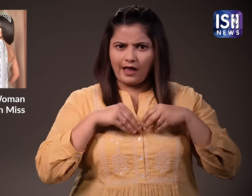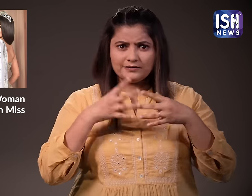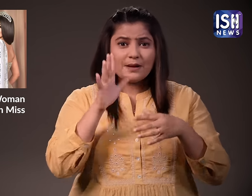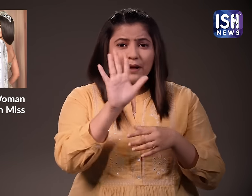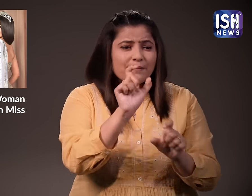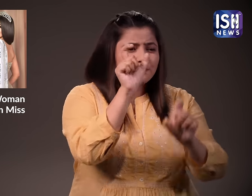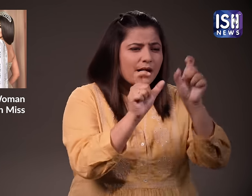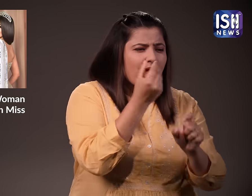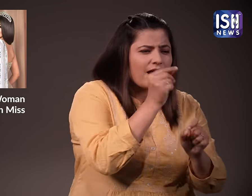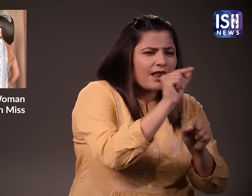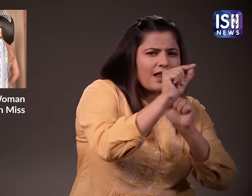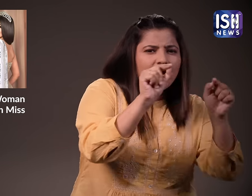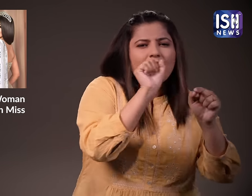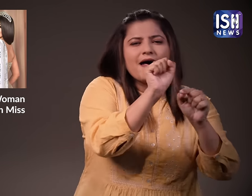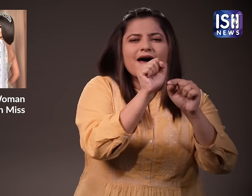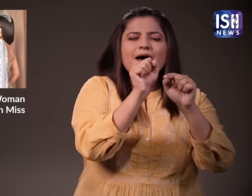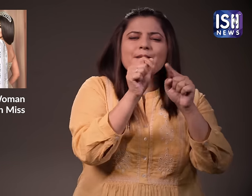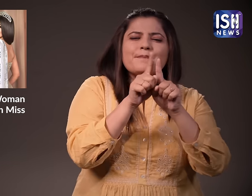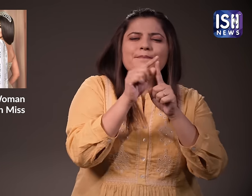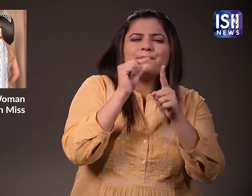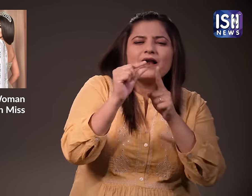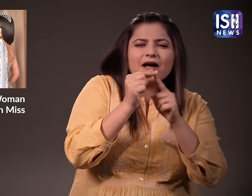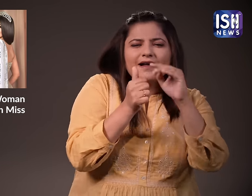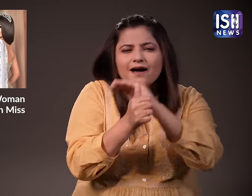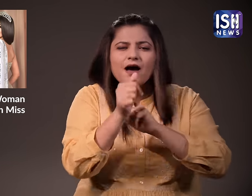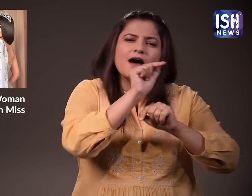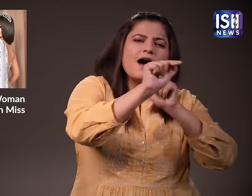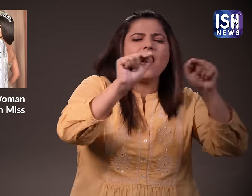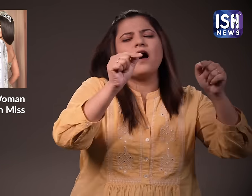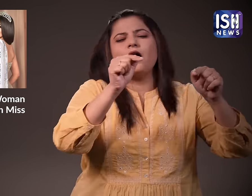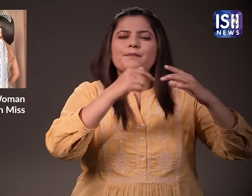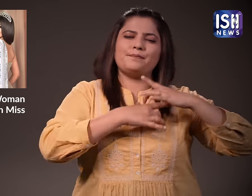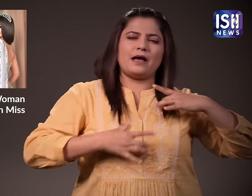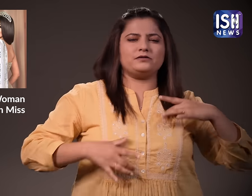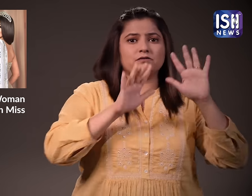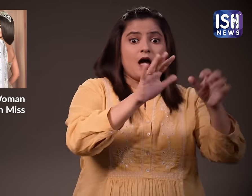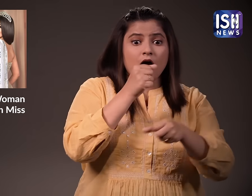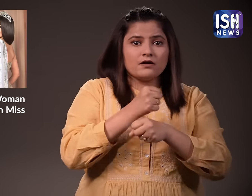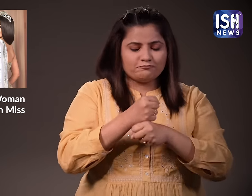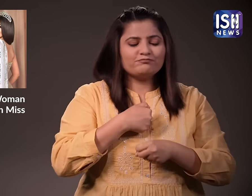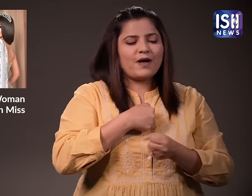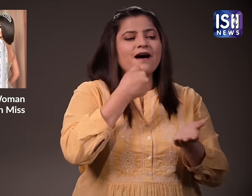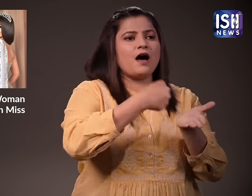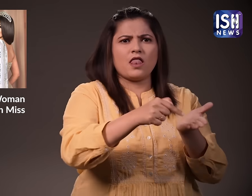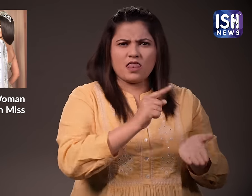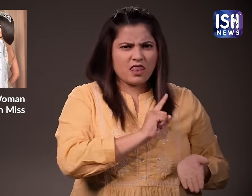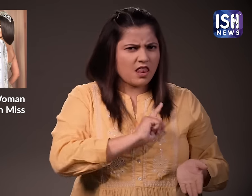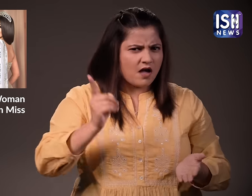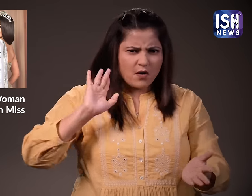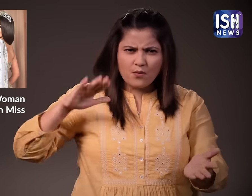There were private events, but they were never officially recognized by the government. After